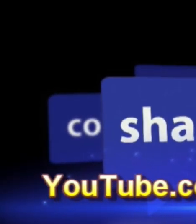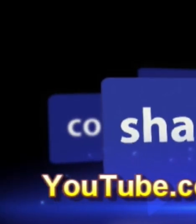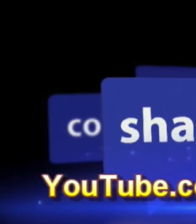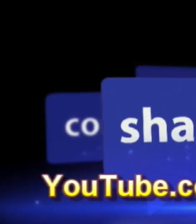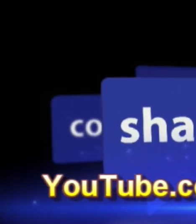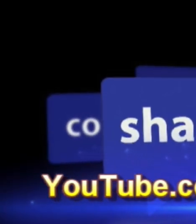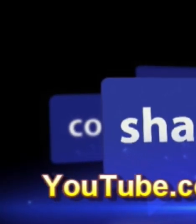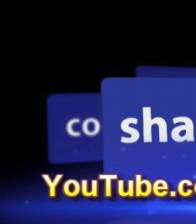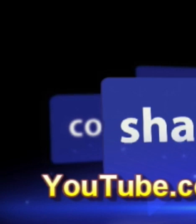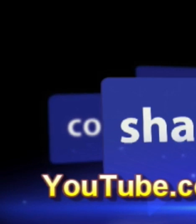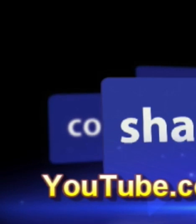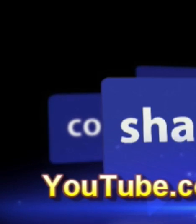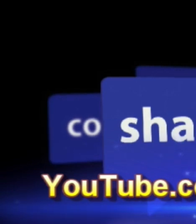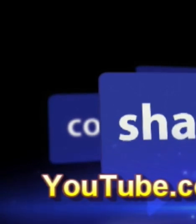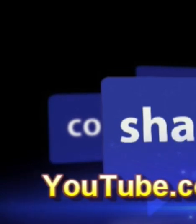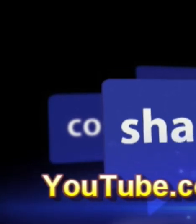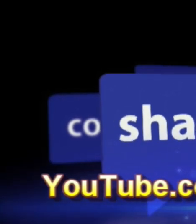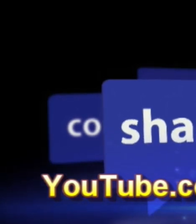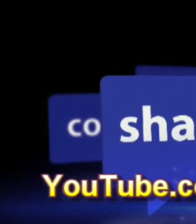Thank you for watching. you.